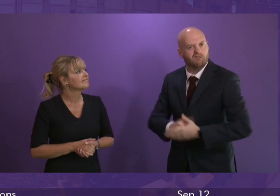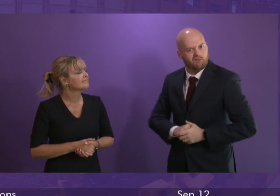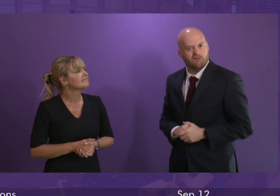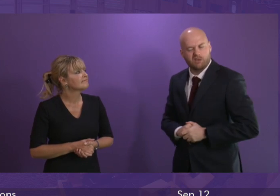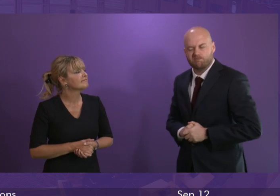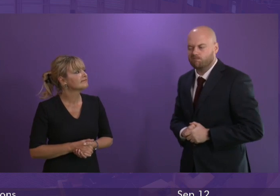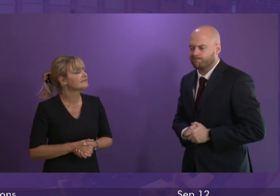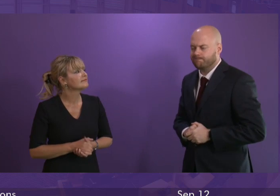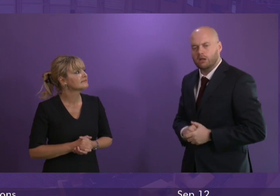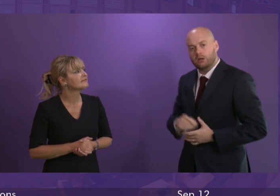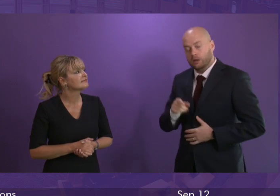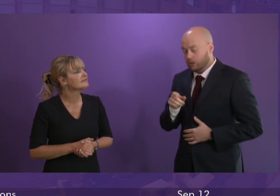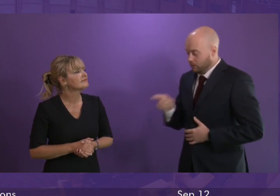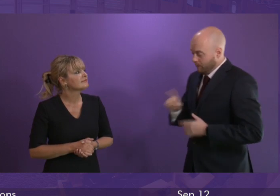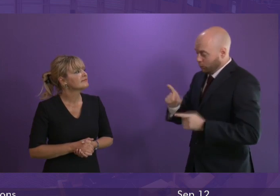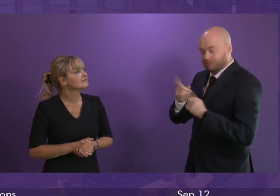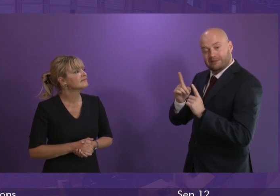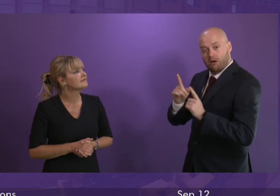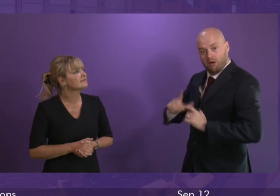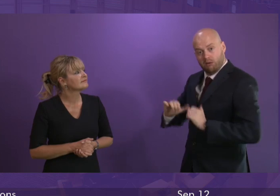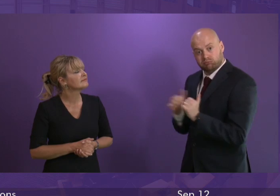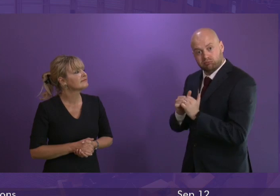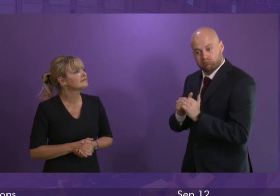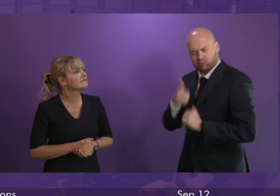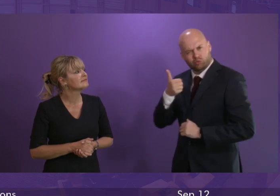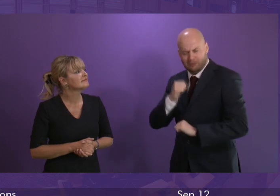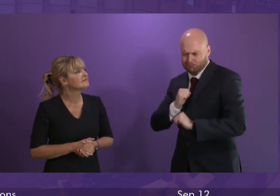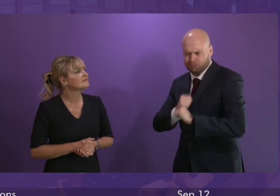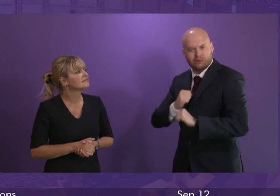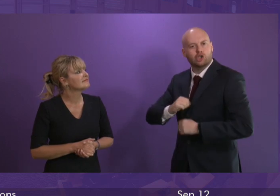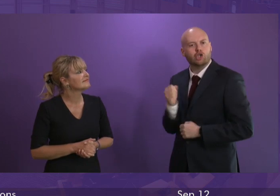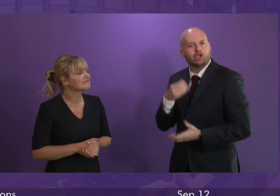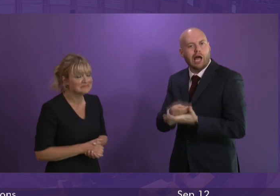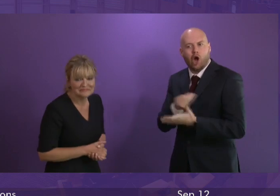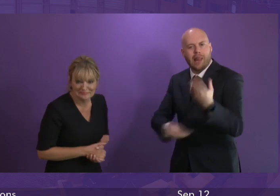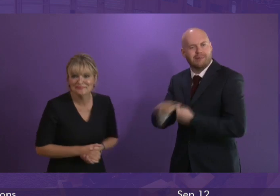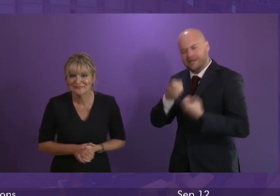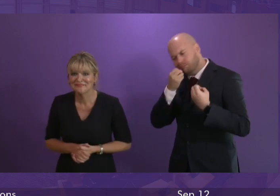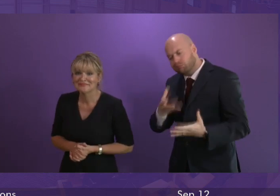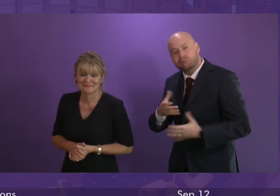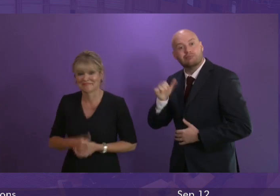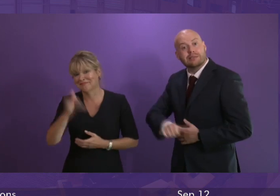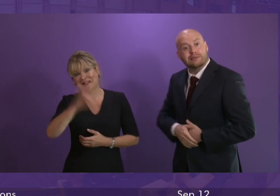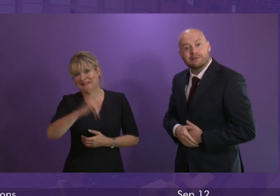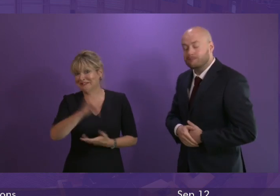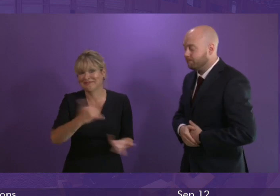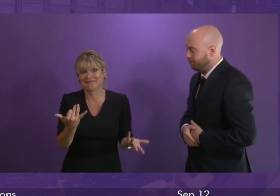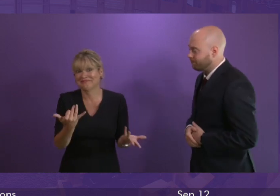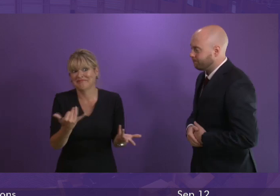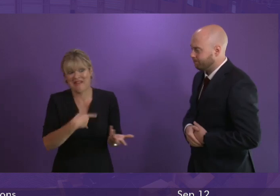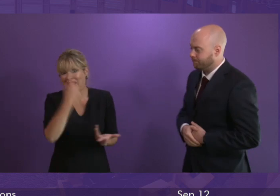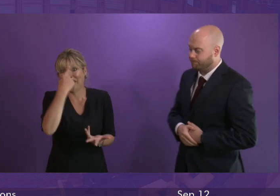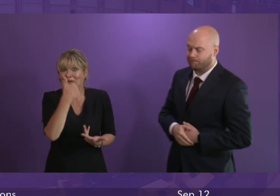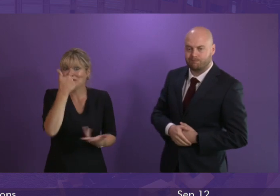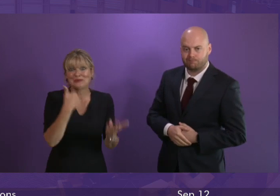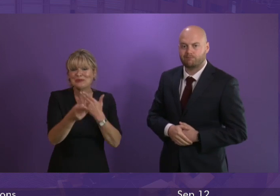Will the First Minister join with me in welcoming this boost to the Scottish economy? First Minister. Yes, I do think this is good